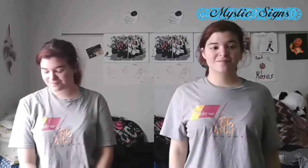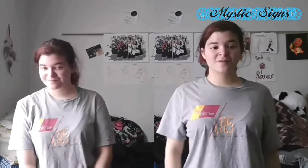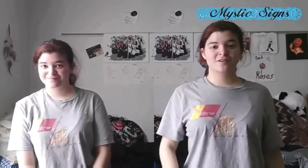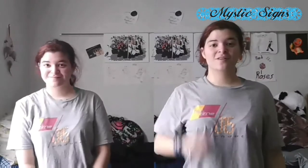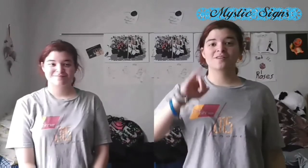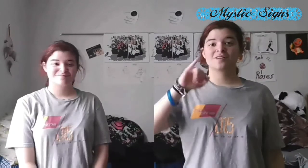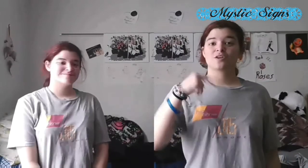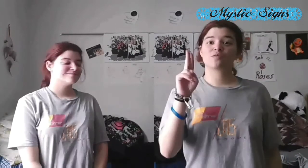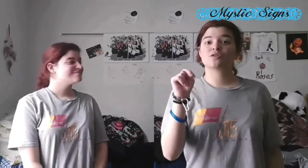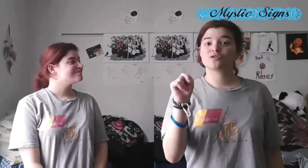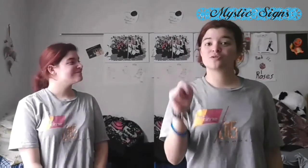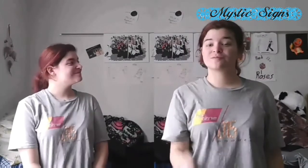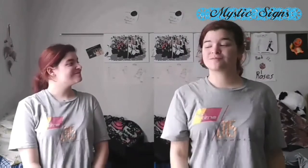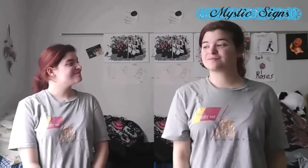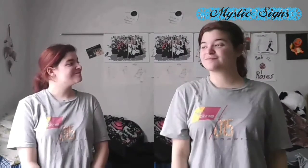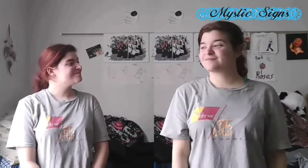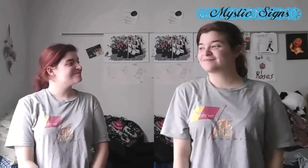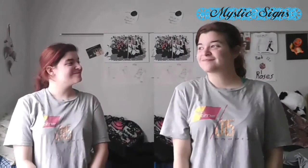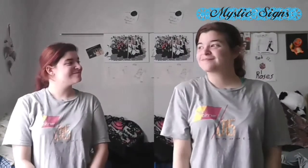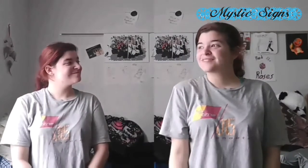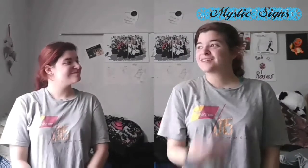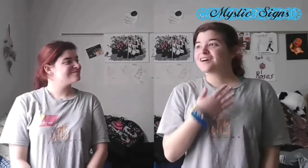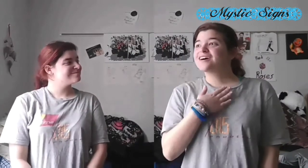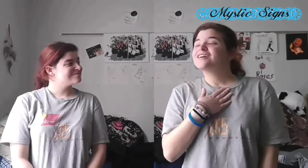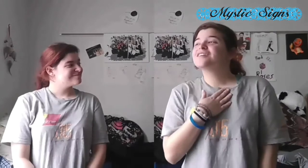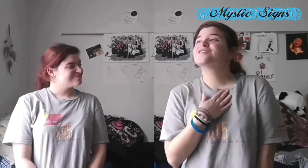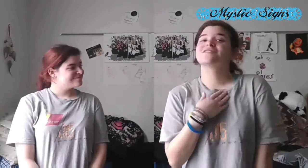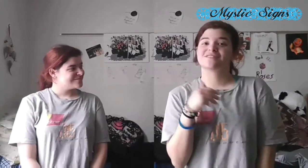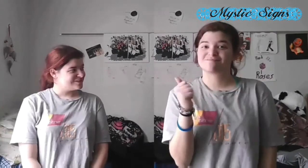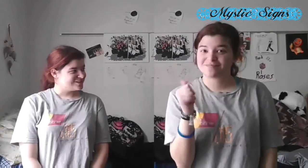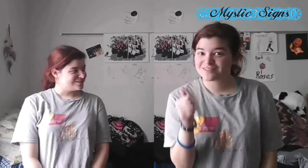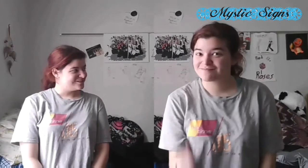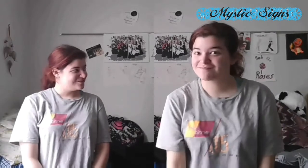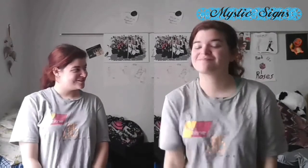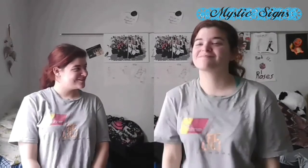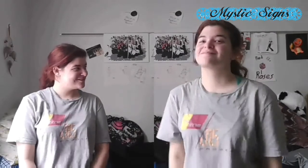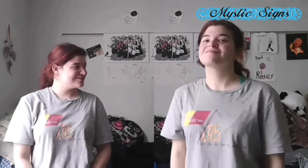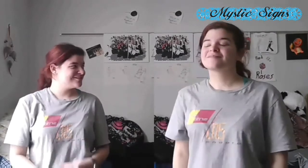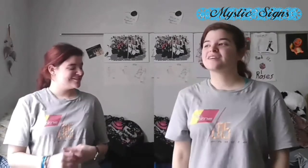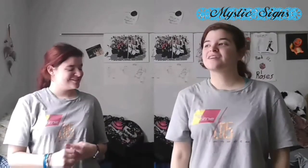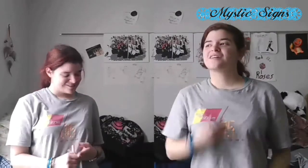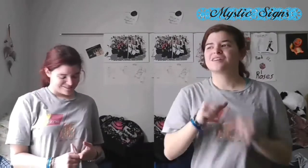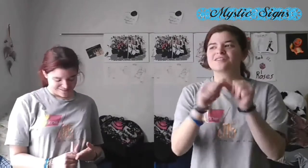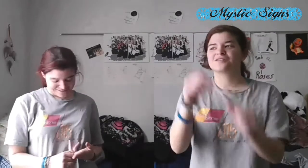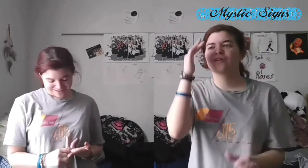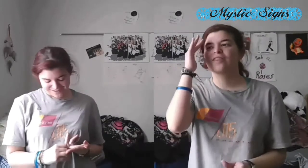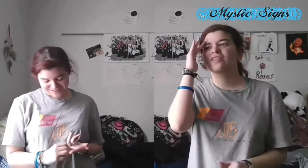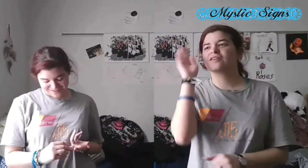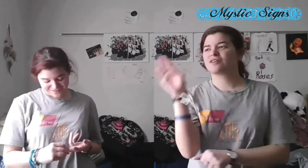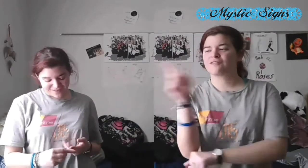It was June, I was ten, I still think of that